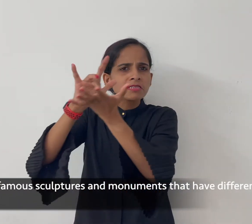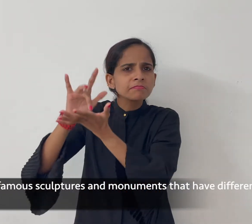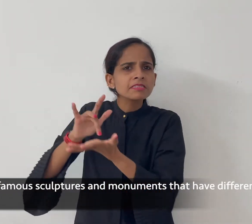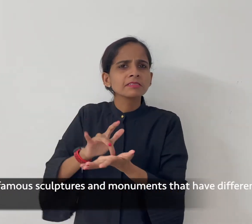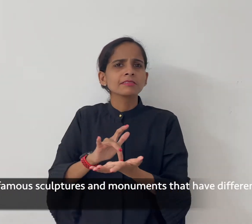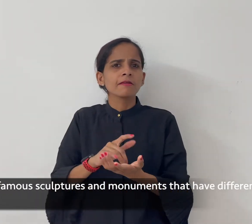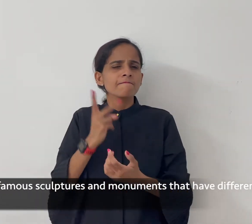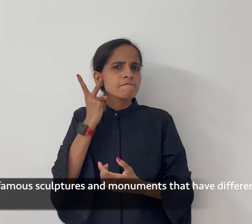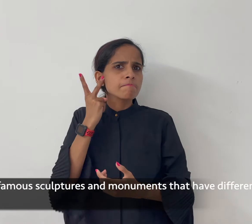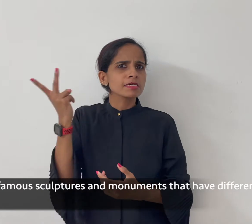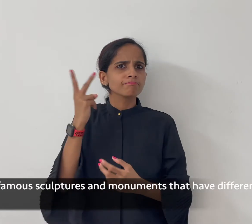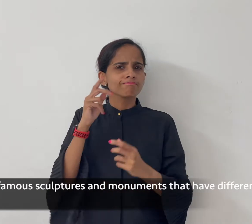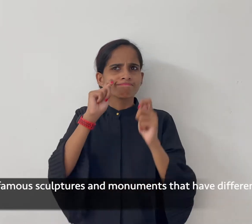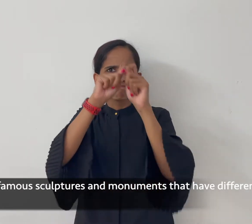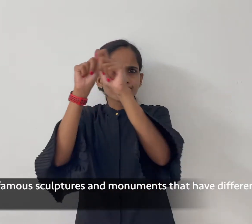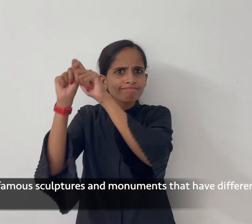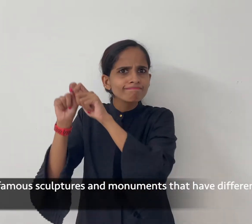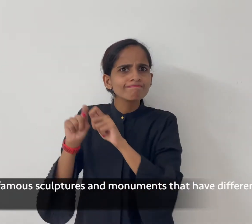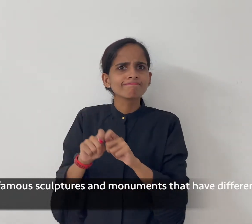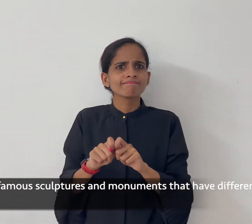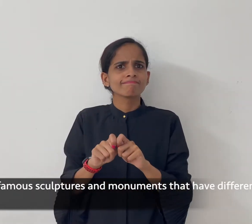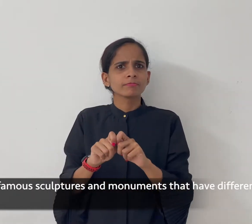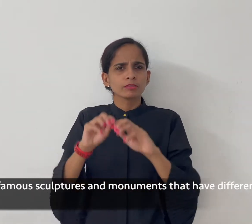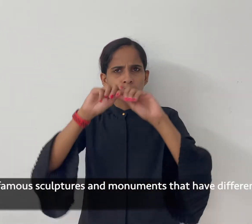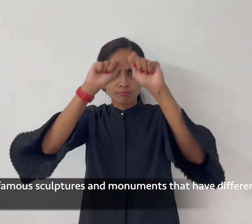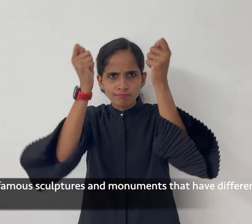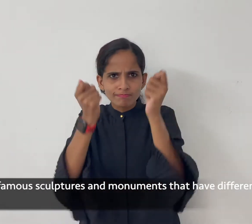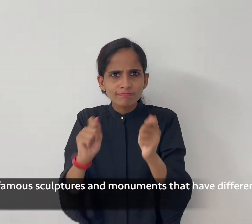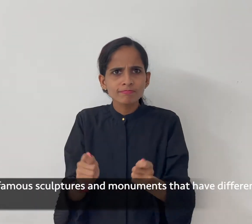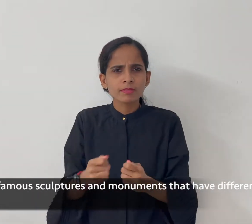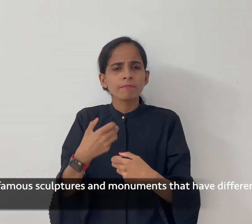Famous sculptures and monuments